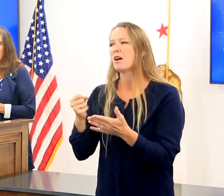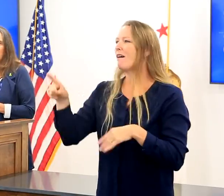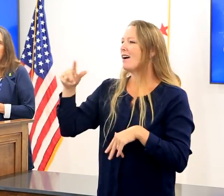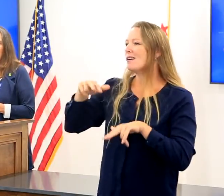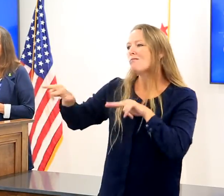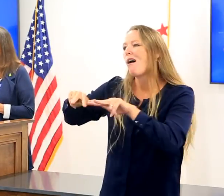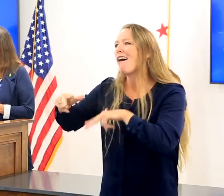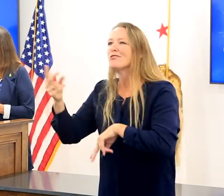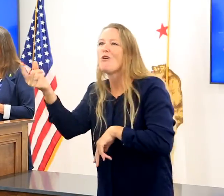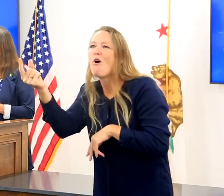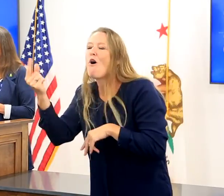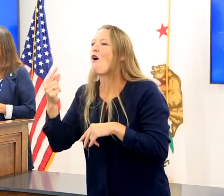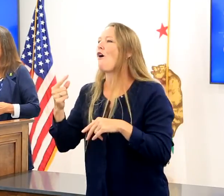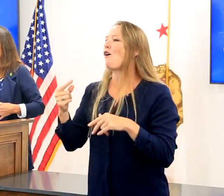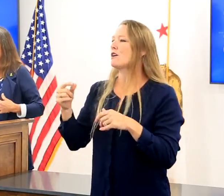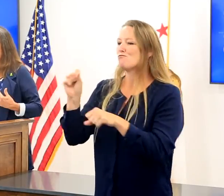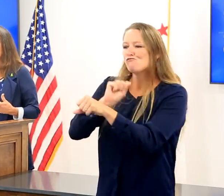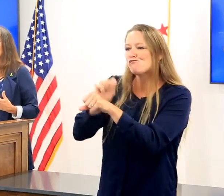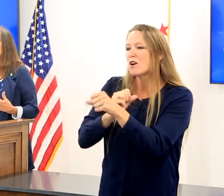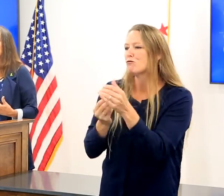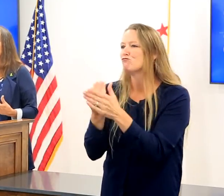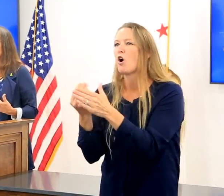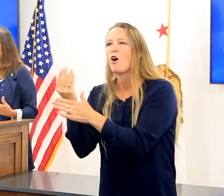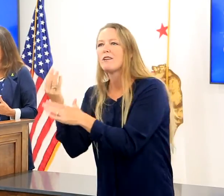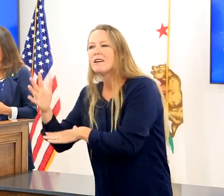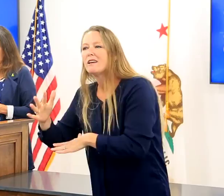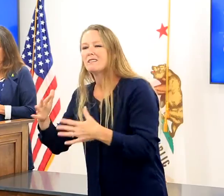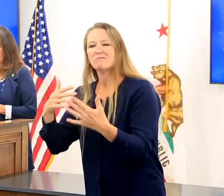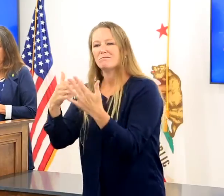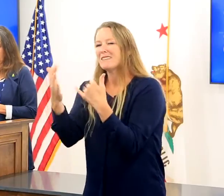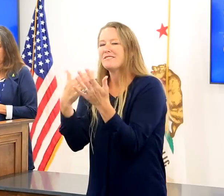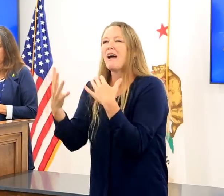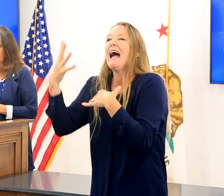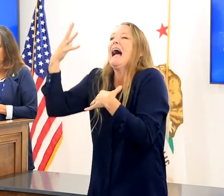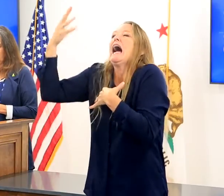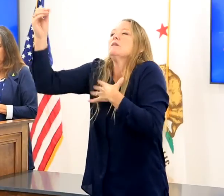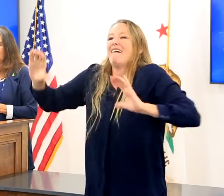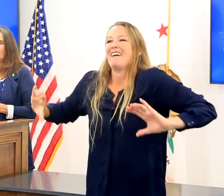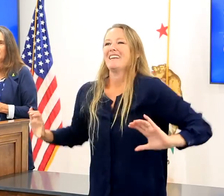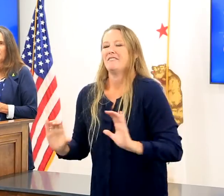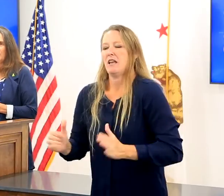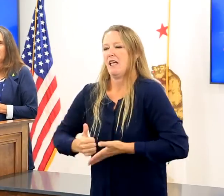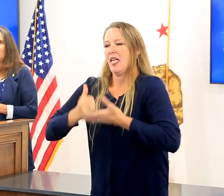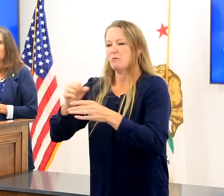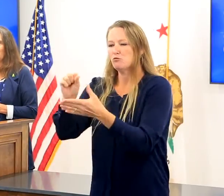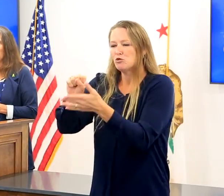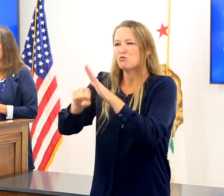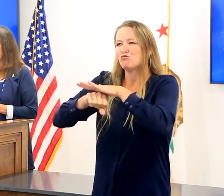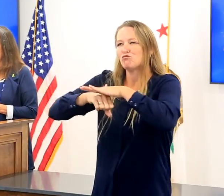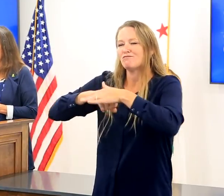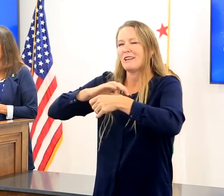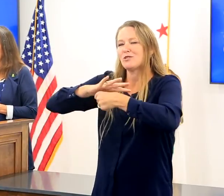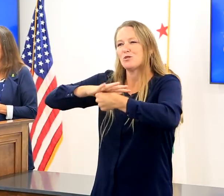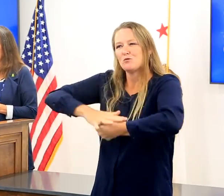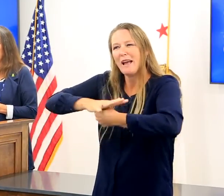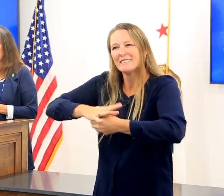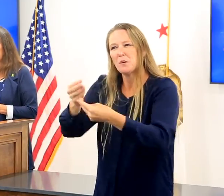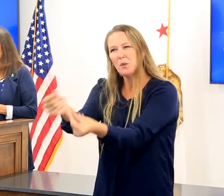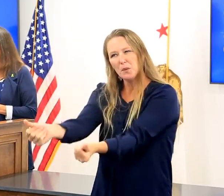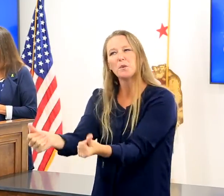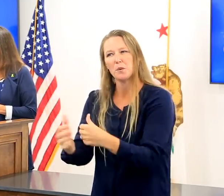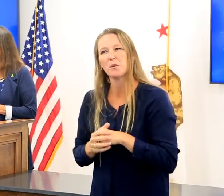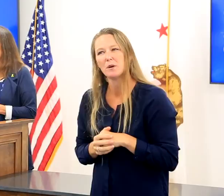dog, working in the garden, that helps relieve your stress and anxiety. Again, limit your social media use.